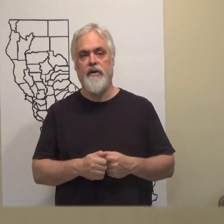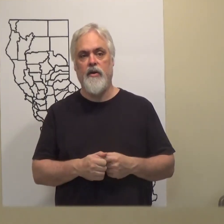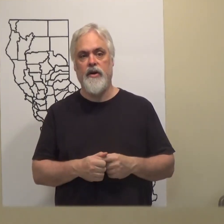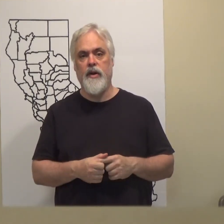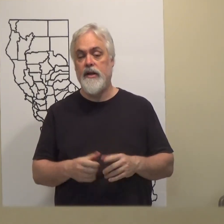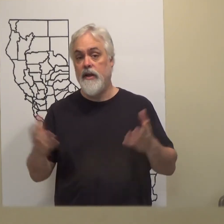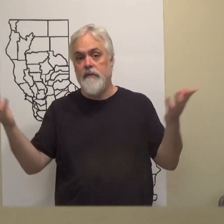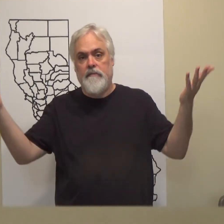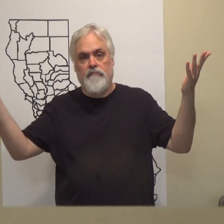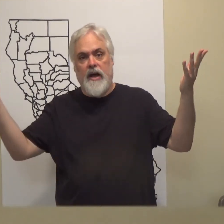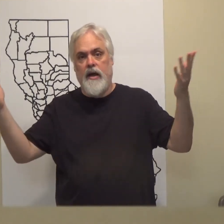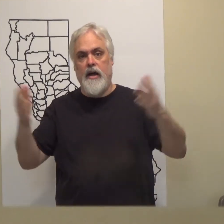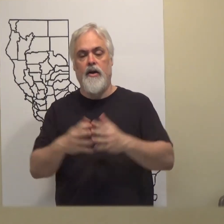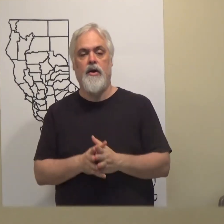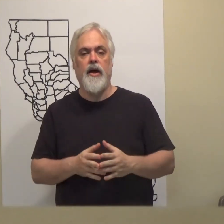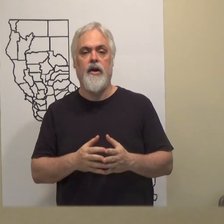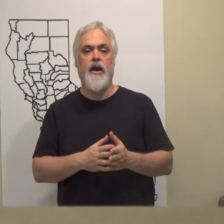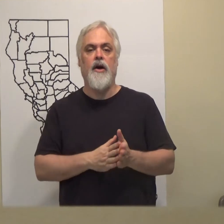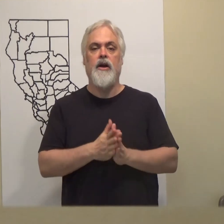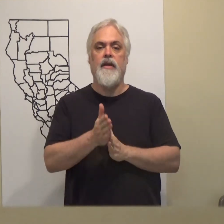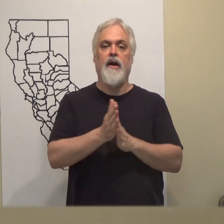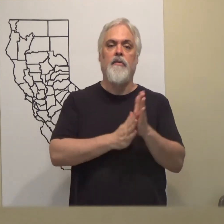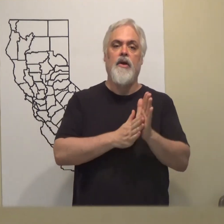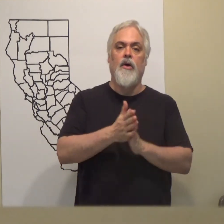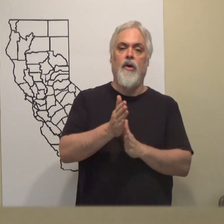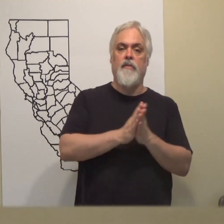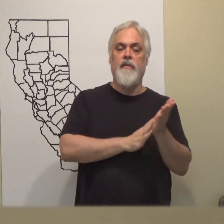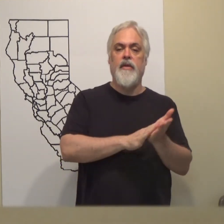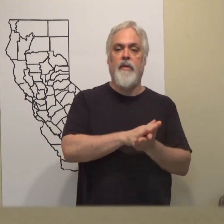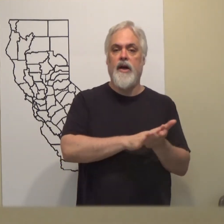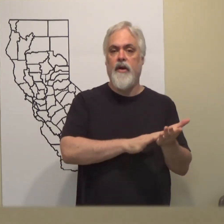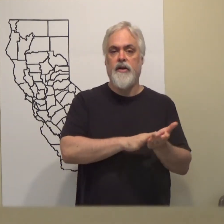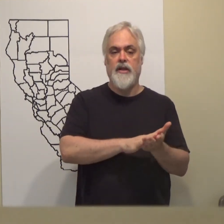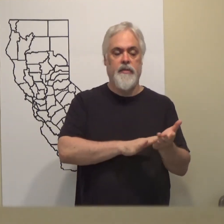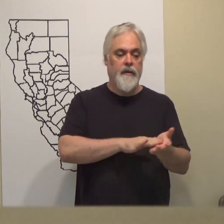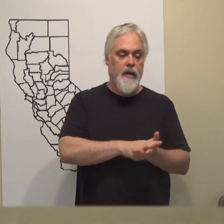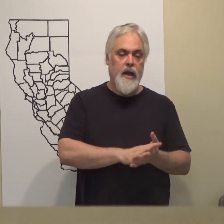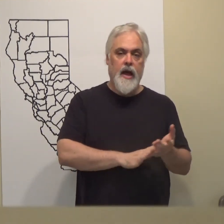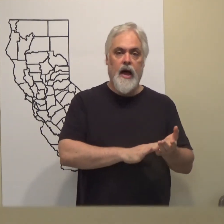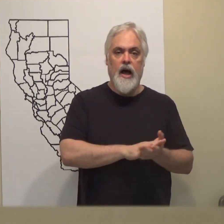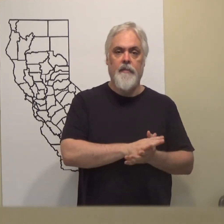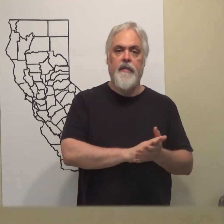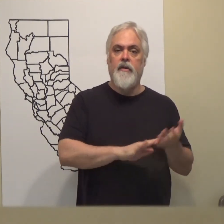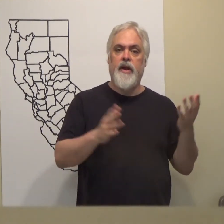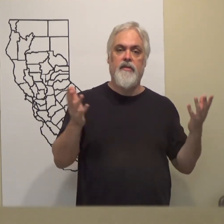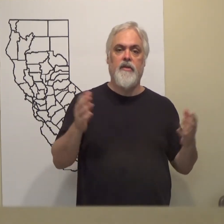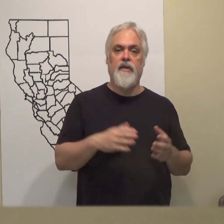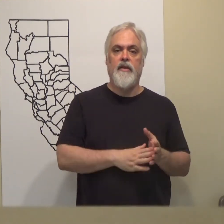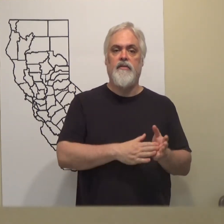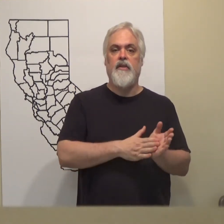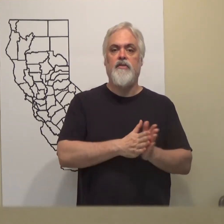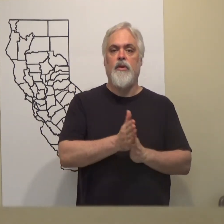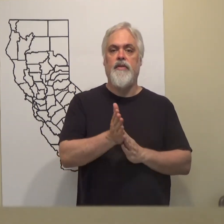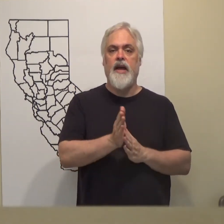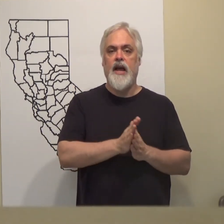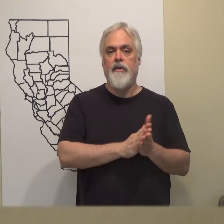go in New England. I don't know. I don't know how hardy they are. Or maybe they'll migrate or something. But I assume that this sort of thing happens